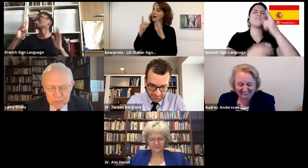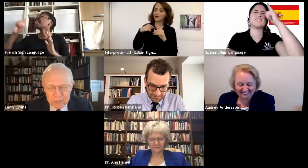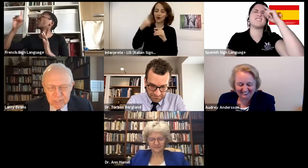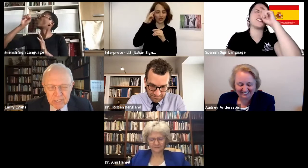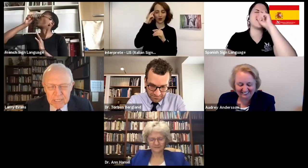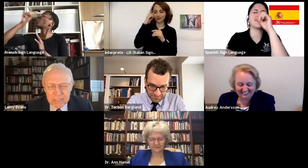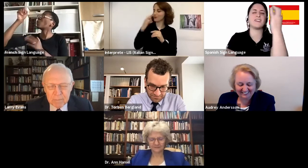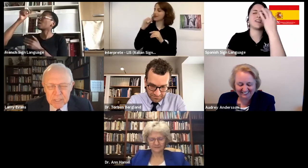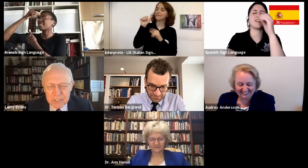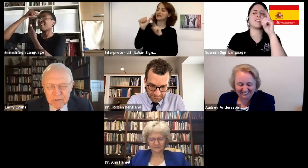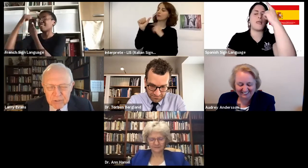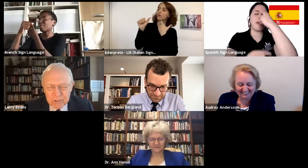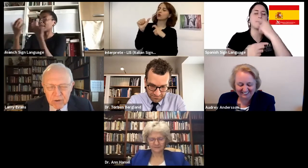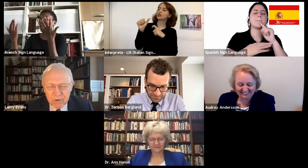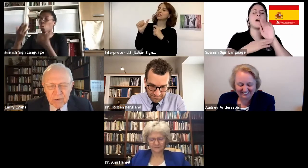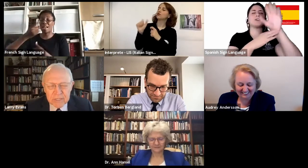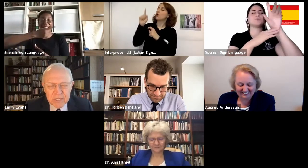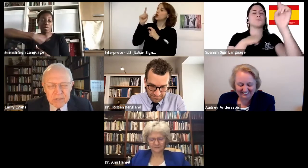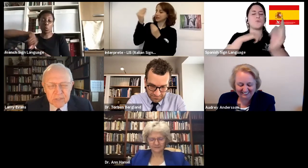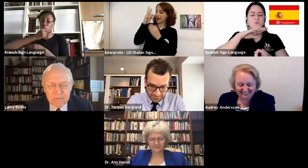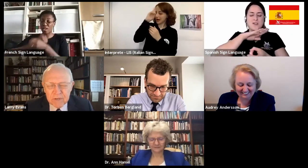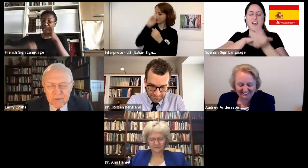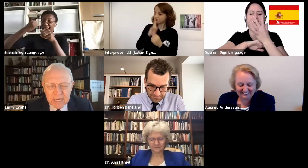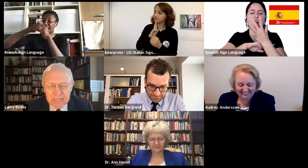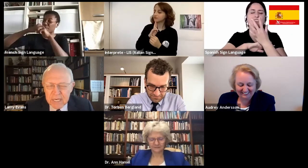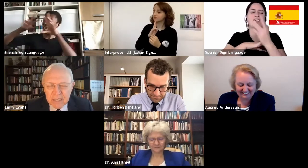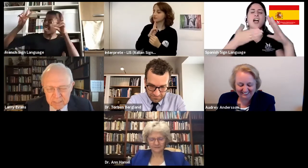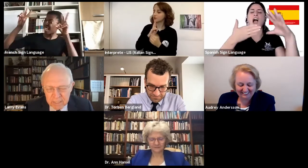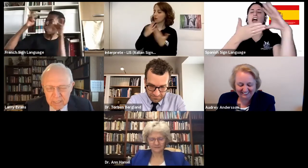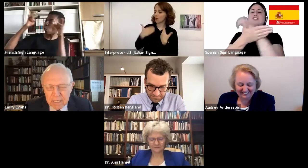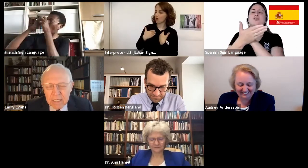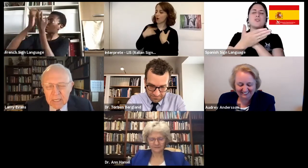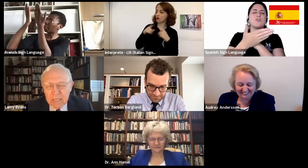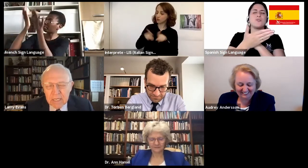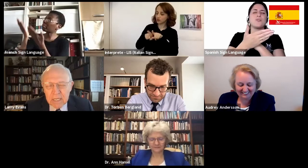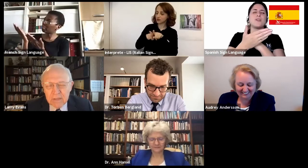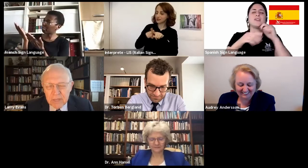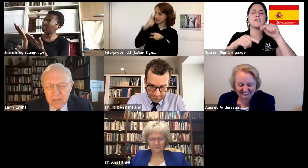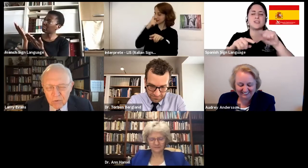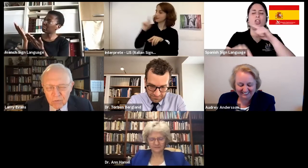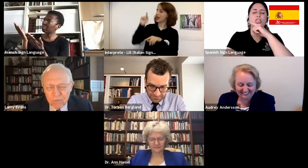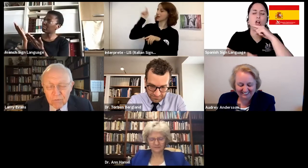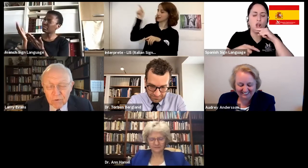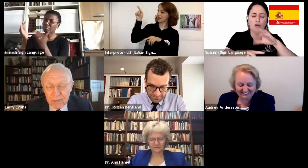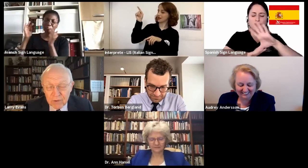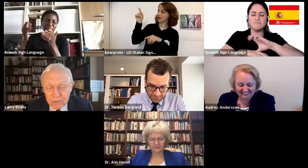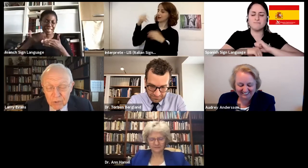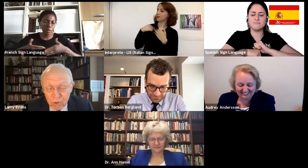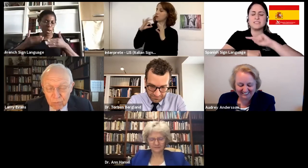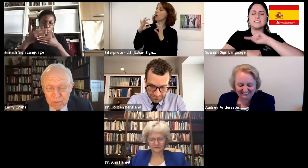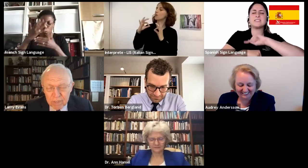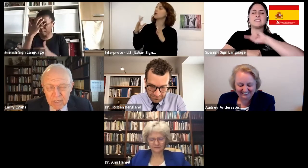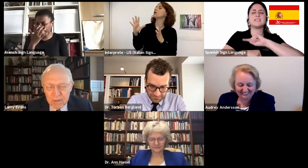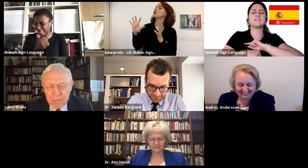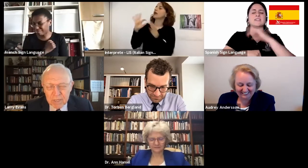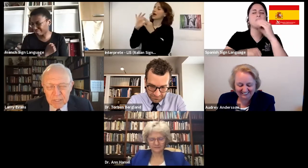each of us, in the midst of our sorrow, a sense of divine dignity. Thank you for giving us